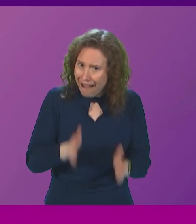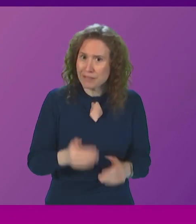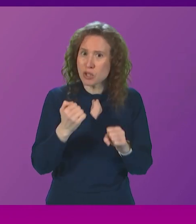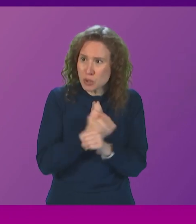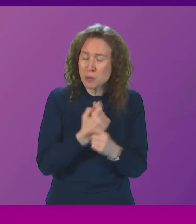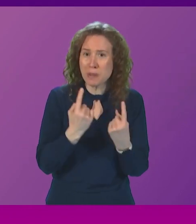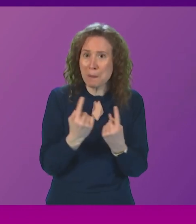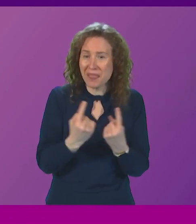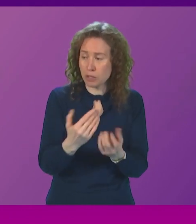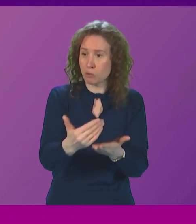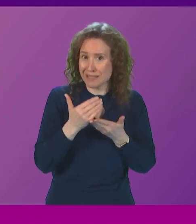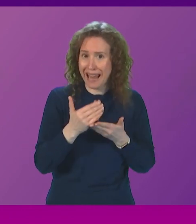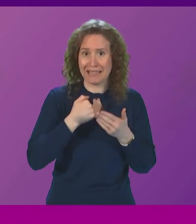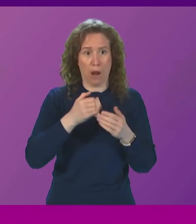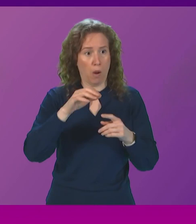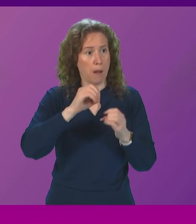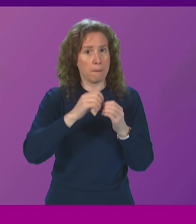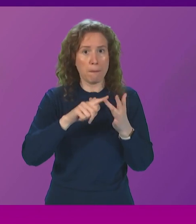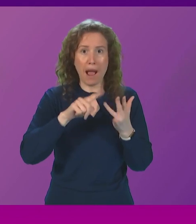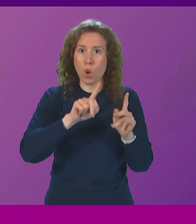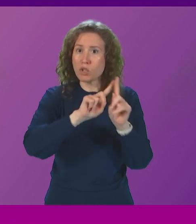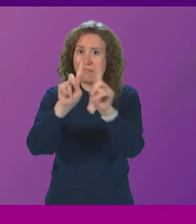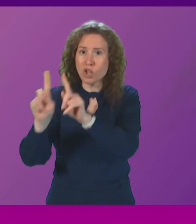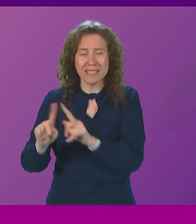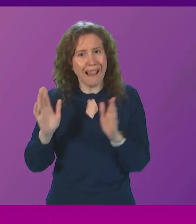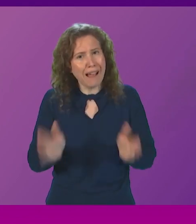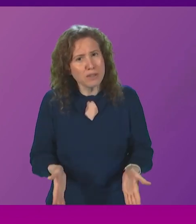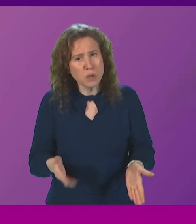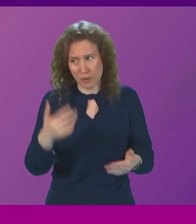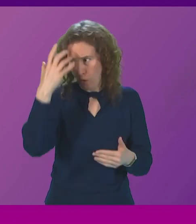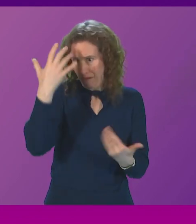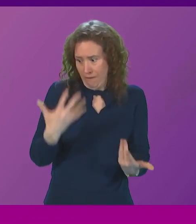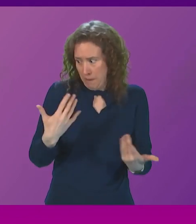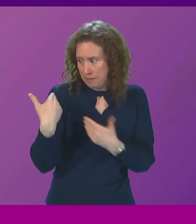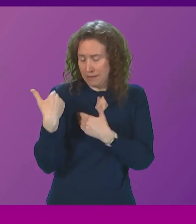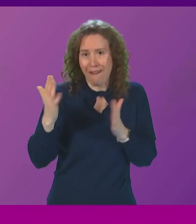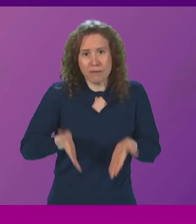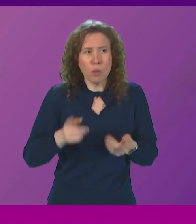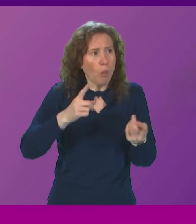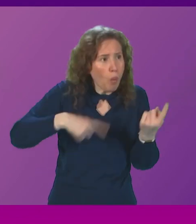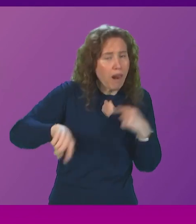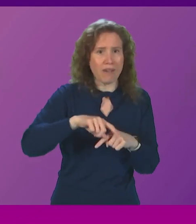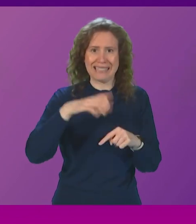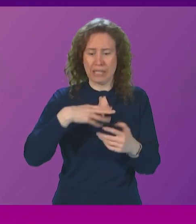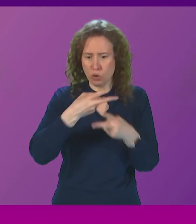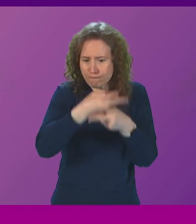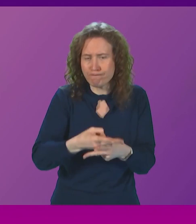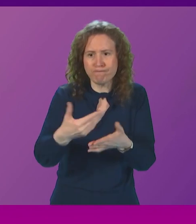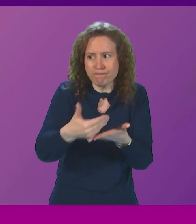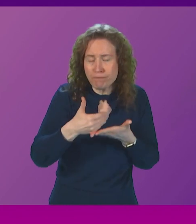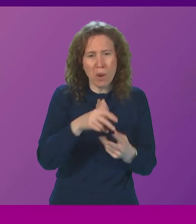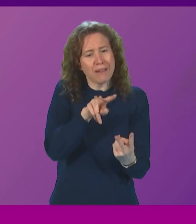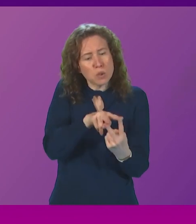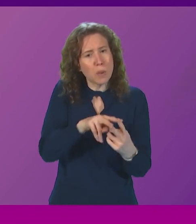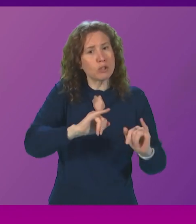to protect our biodiversity. That is incumbent not just in the government of the day, but also in all of us to make sure that we tackle the twin